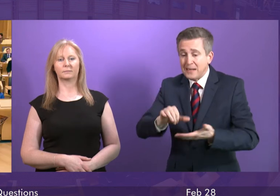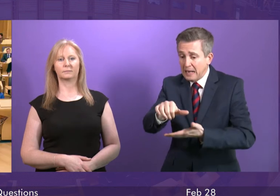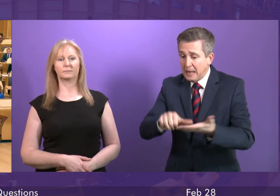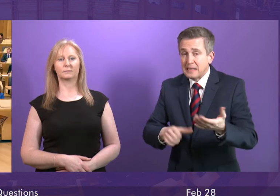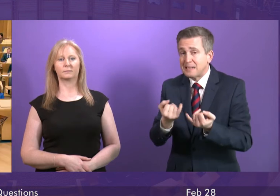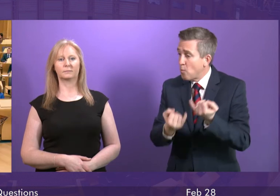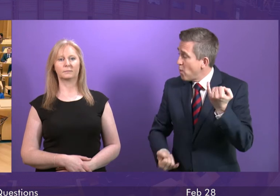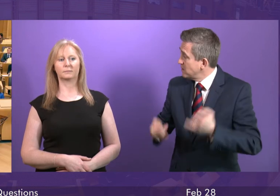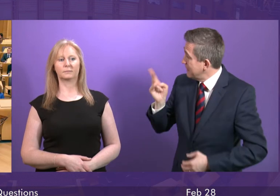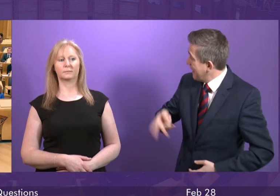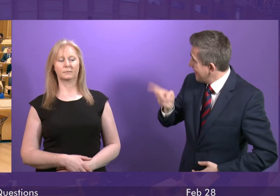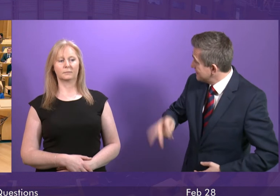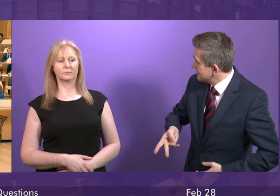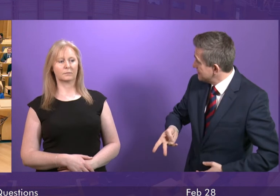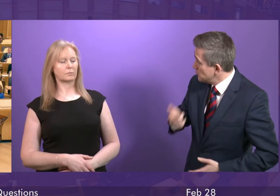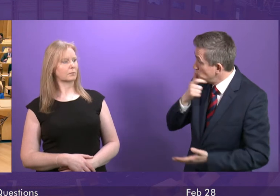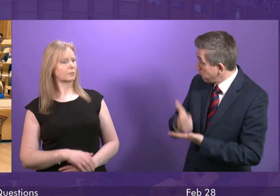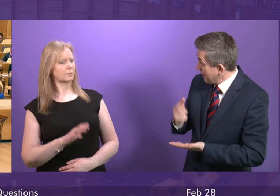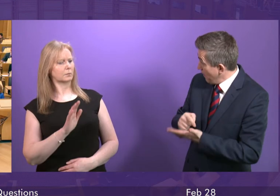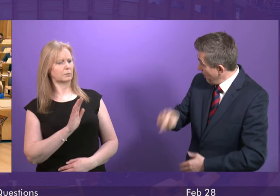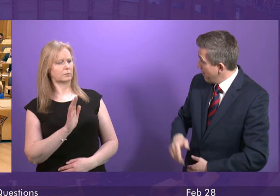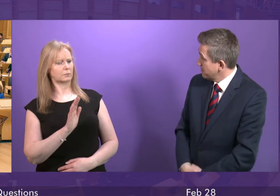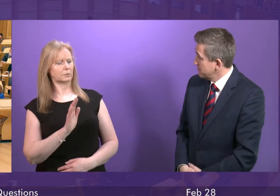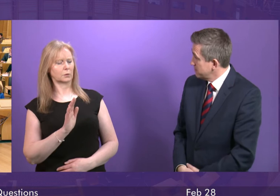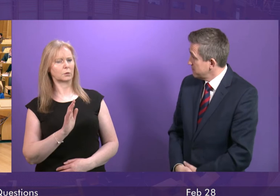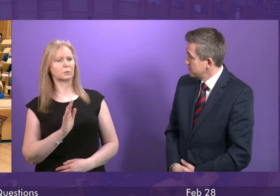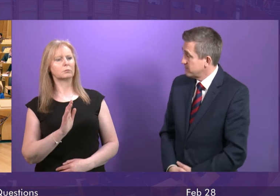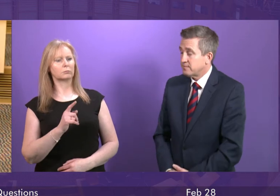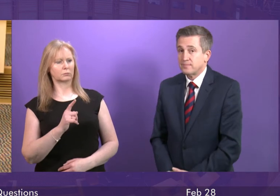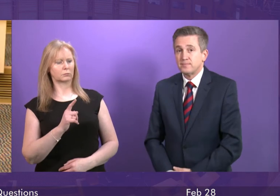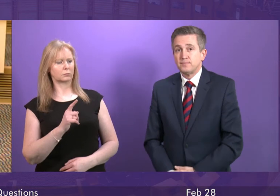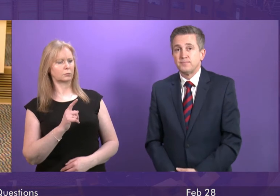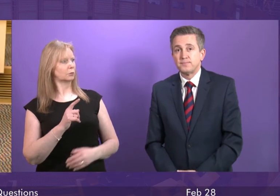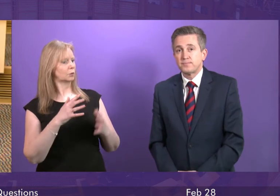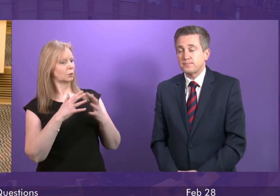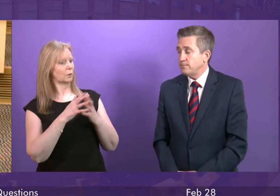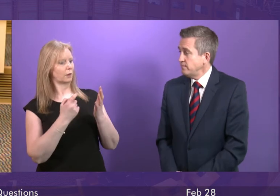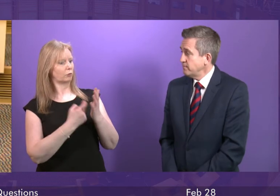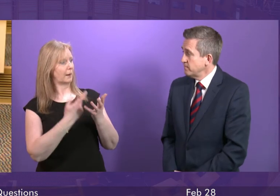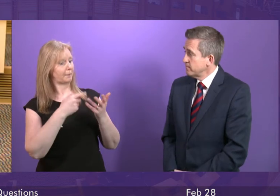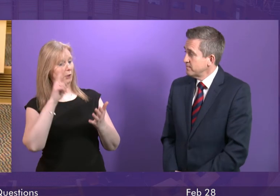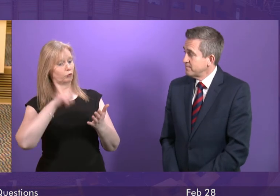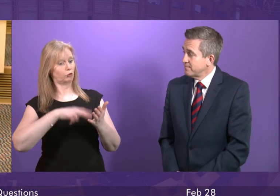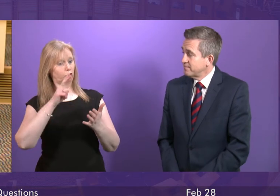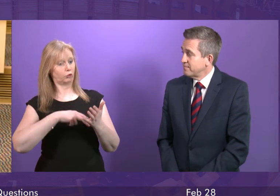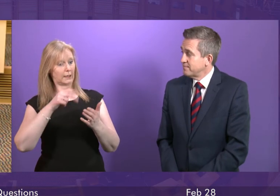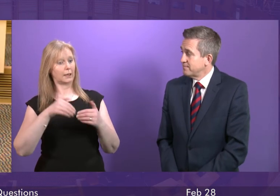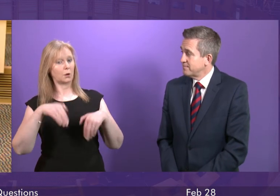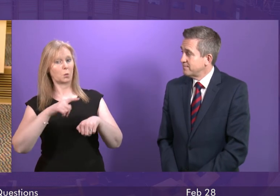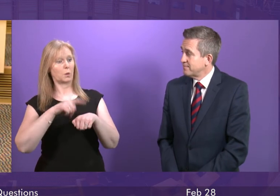First Minister. No, I wasn't. And actually, if Willie Rennie had read the waiting times improvement plan, he wouldn't have been surprised